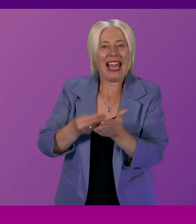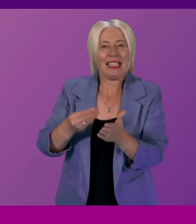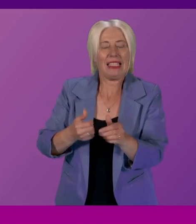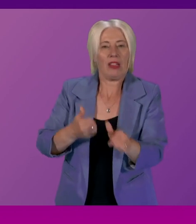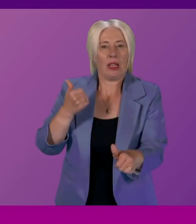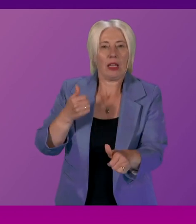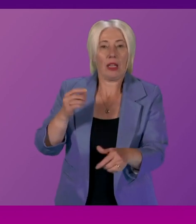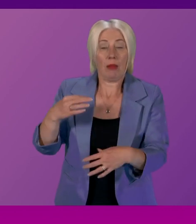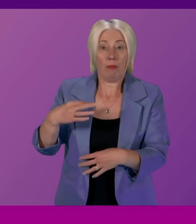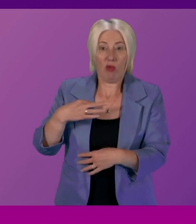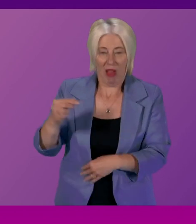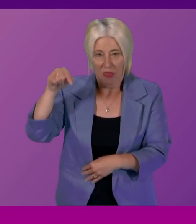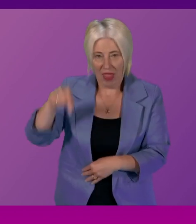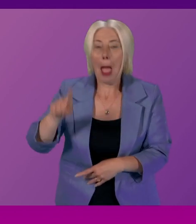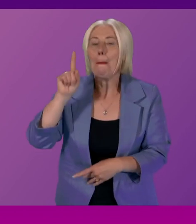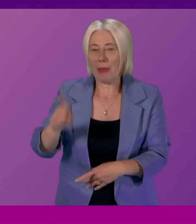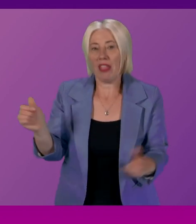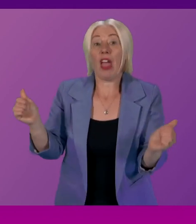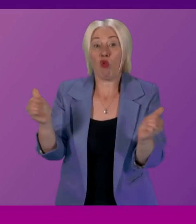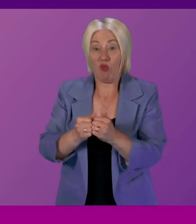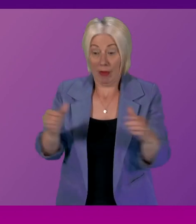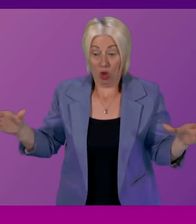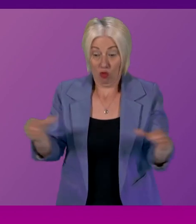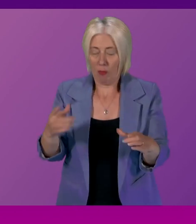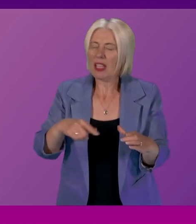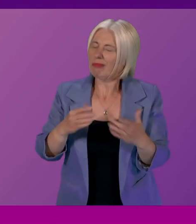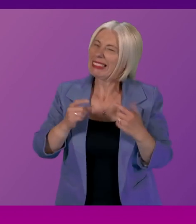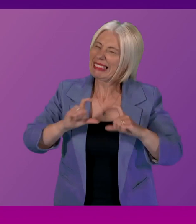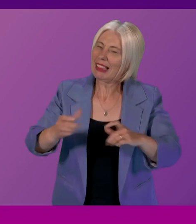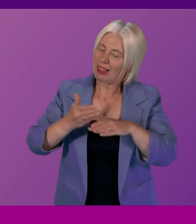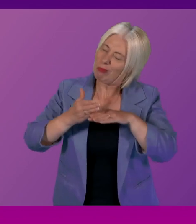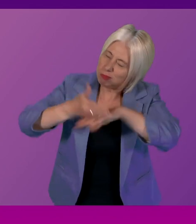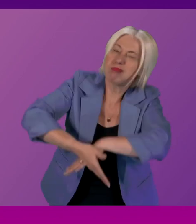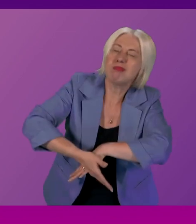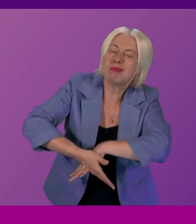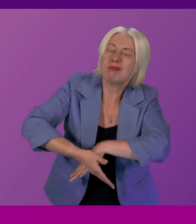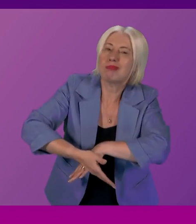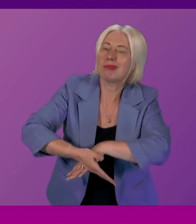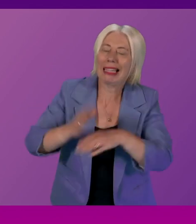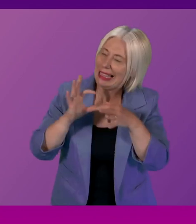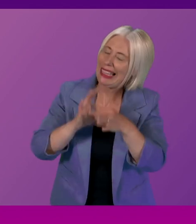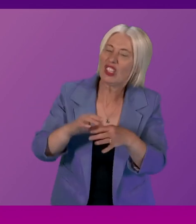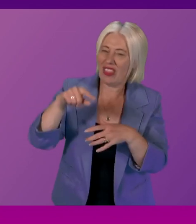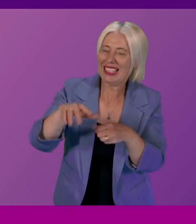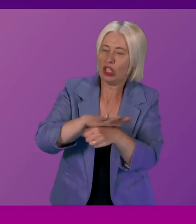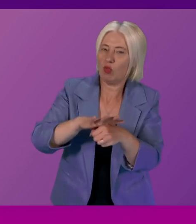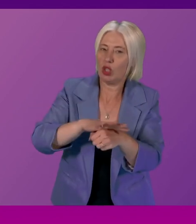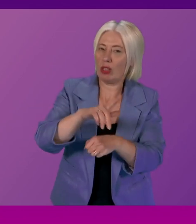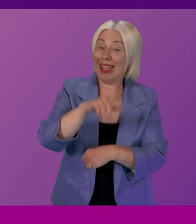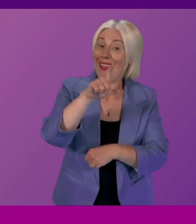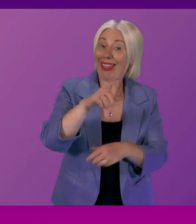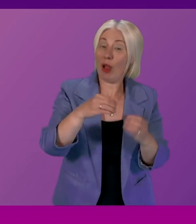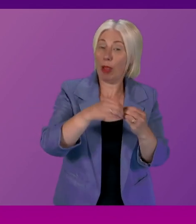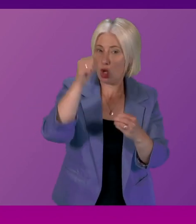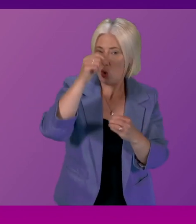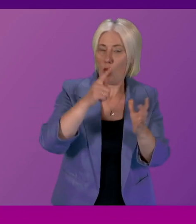but more importantly an agreement by that group that there's more work to be done in this regard and of course I know Claire Baker will know about